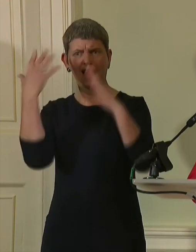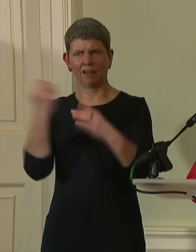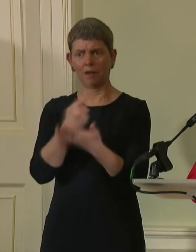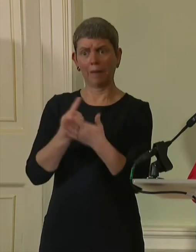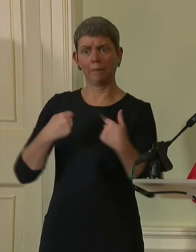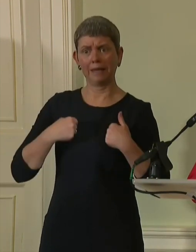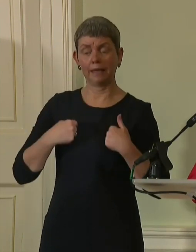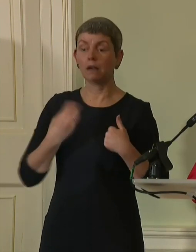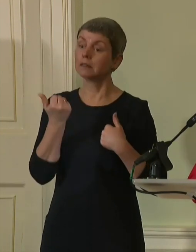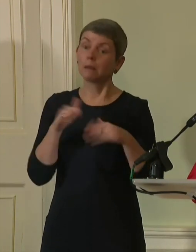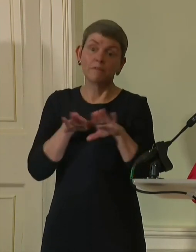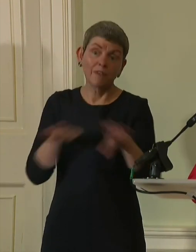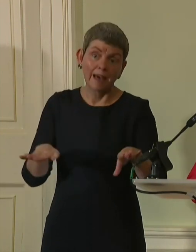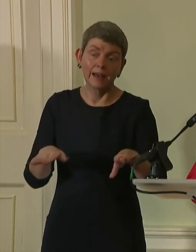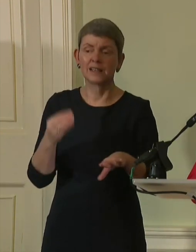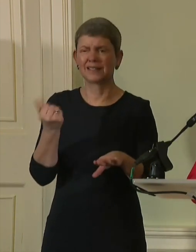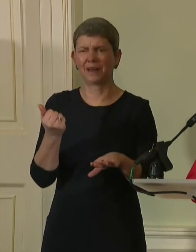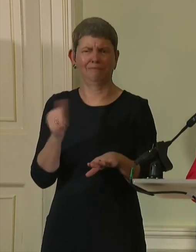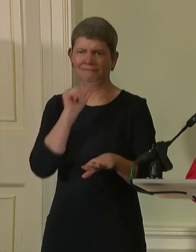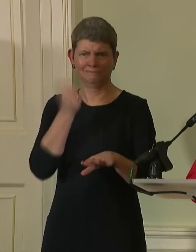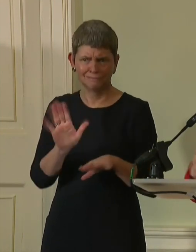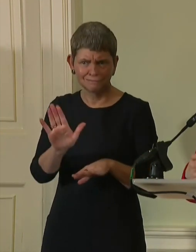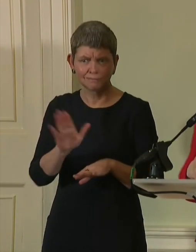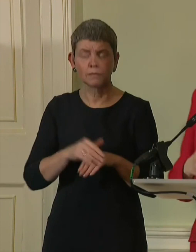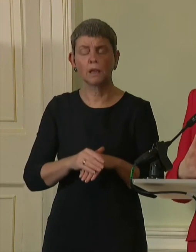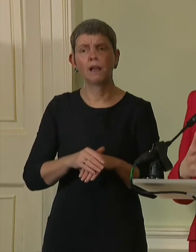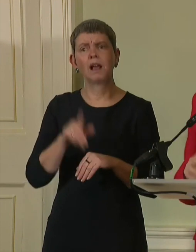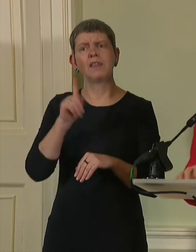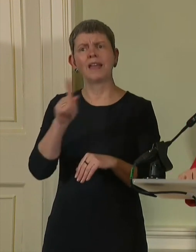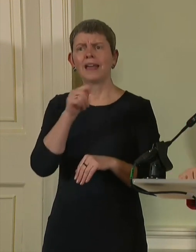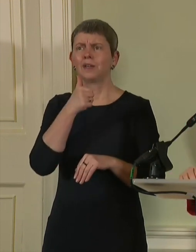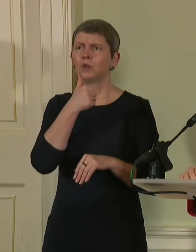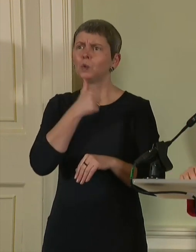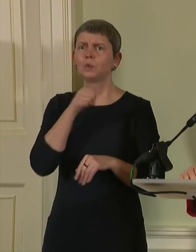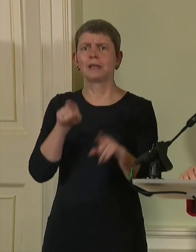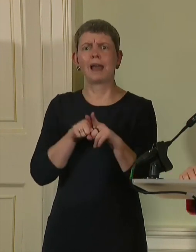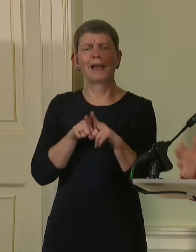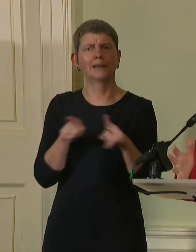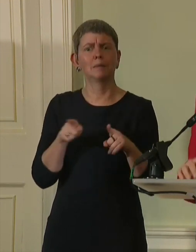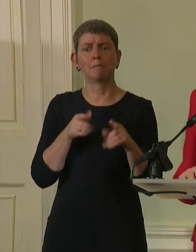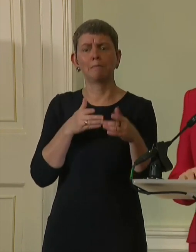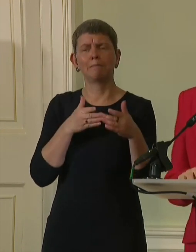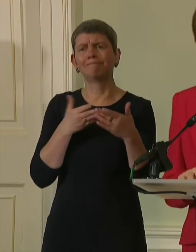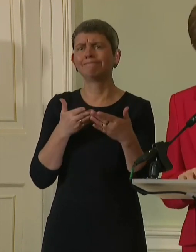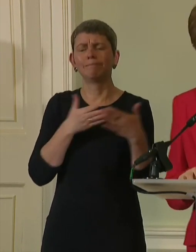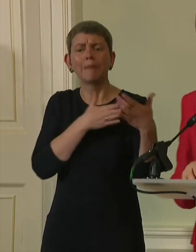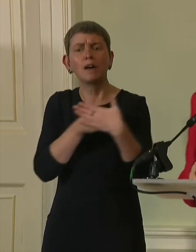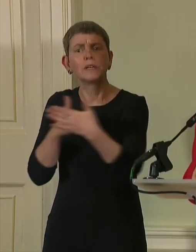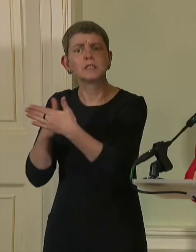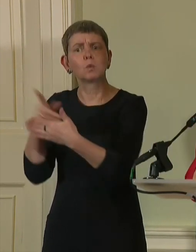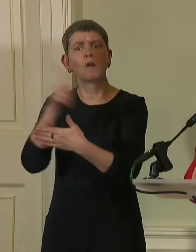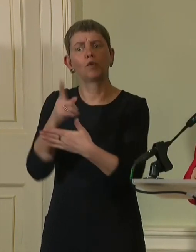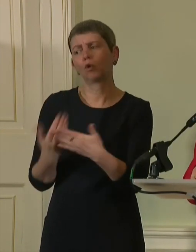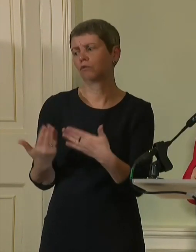some fear, others little more than caricature, are being used as barriers to reasoned debate in our country.